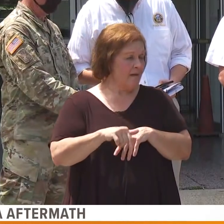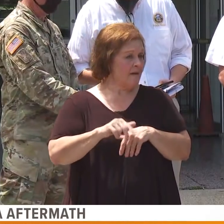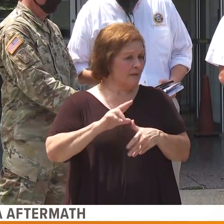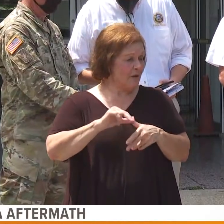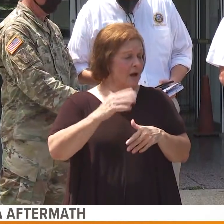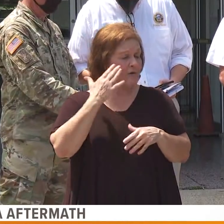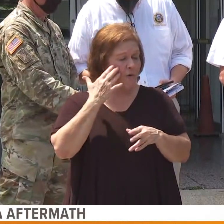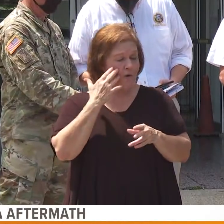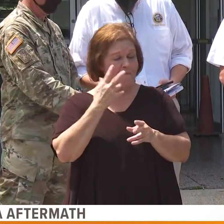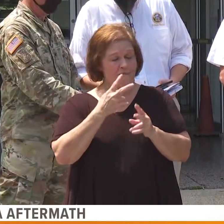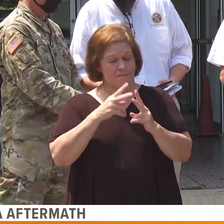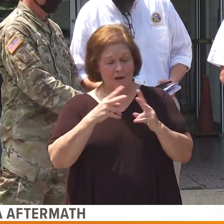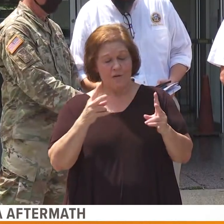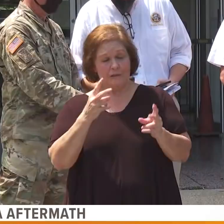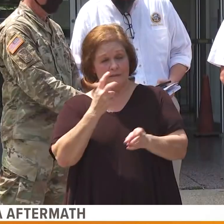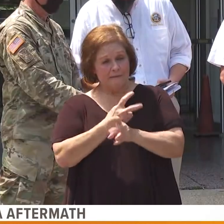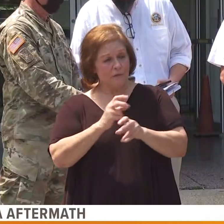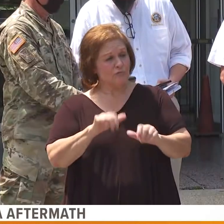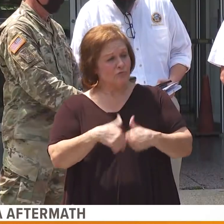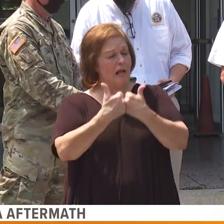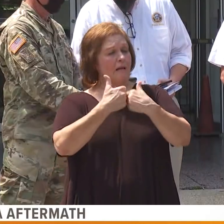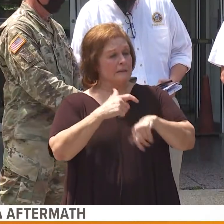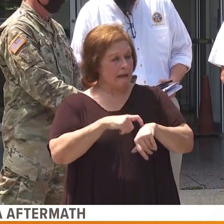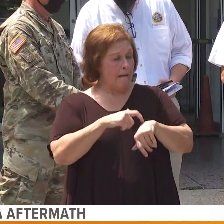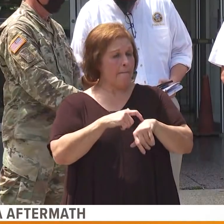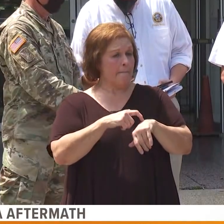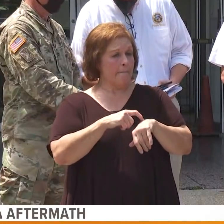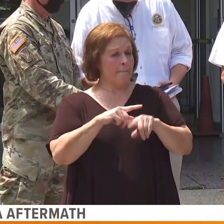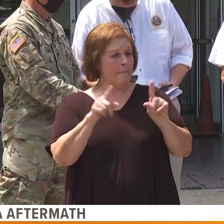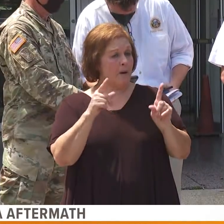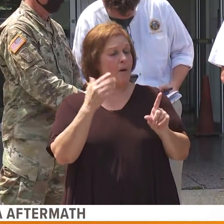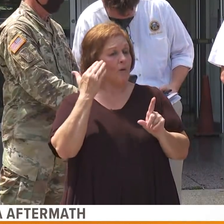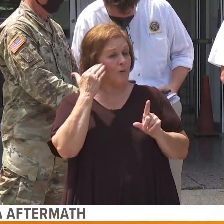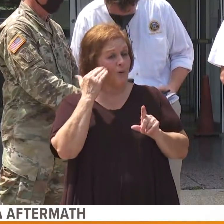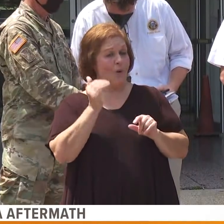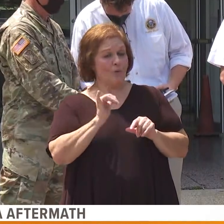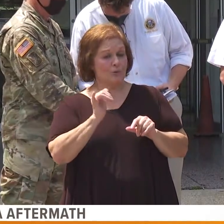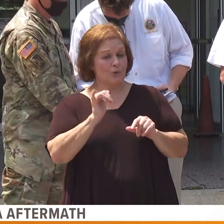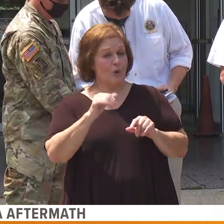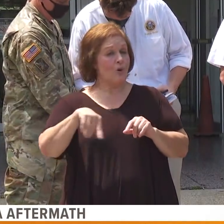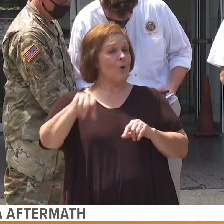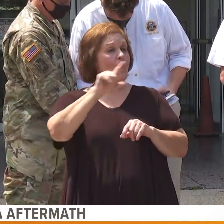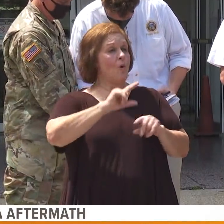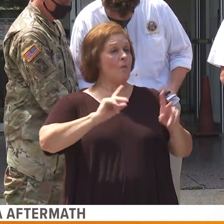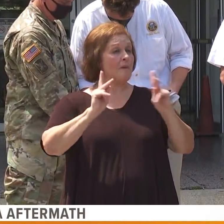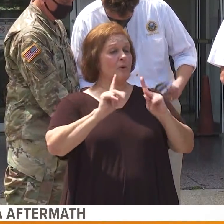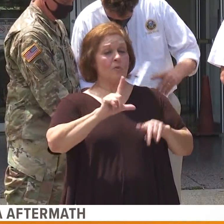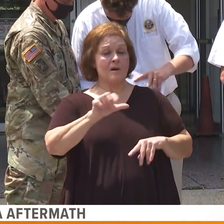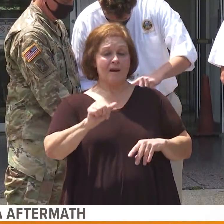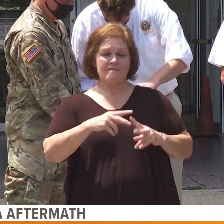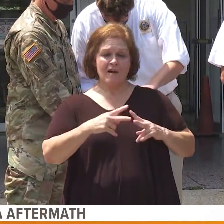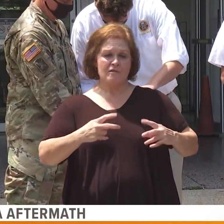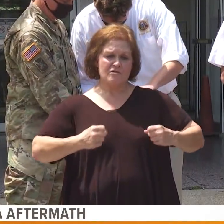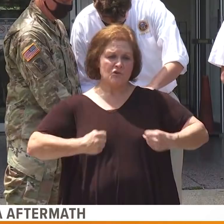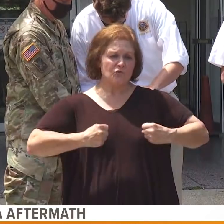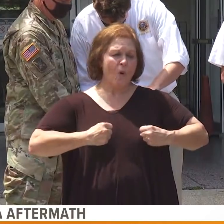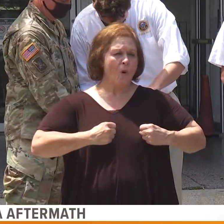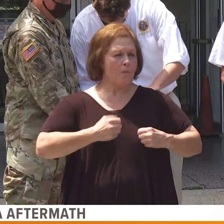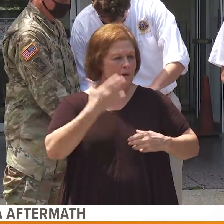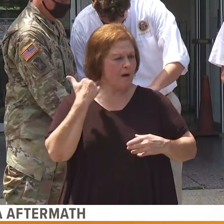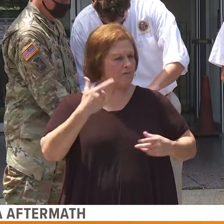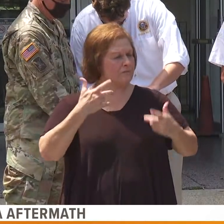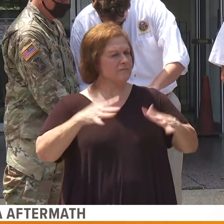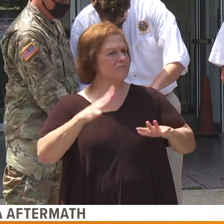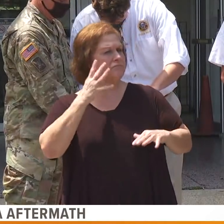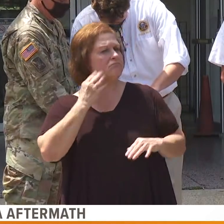and challenging time, but we also know that the residents of Louisiana are very resilient because you've been through this before.